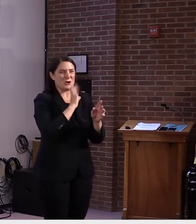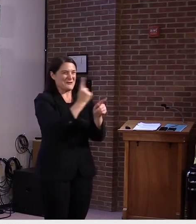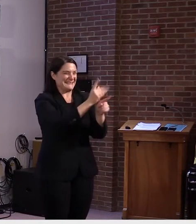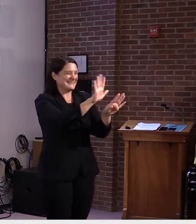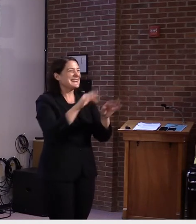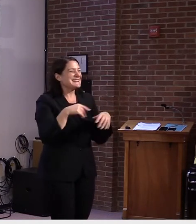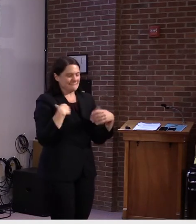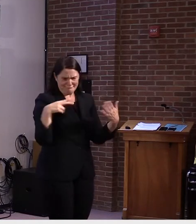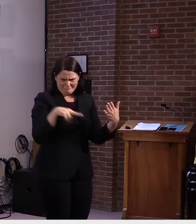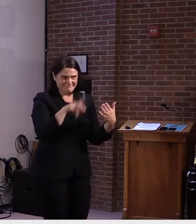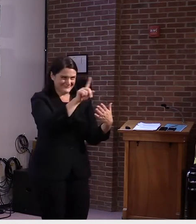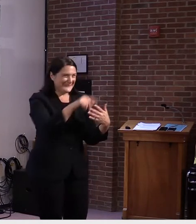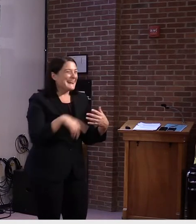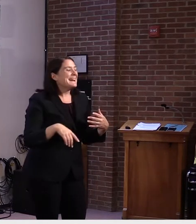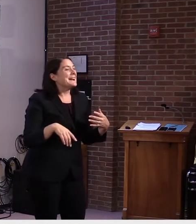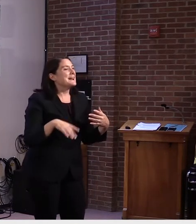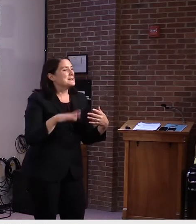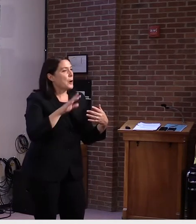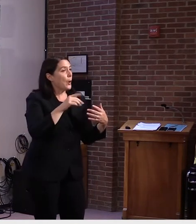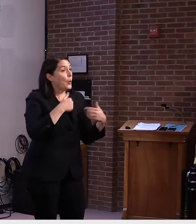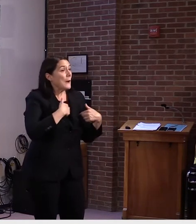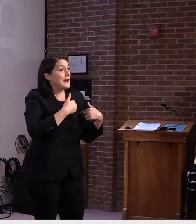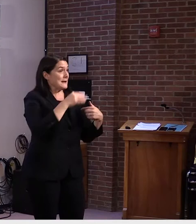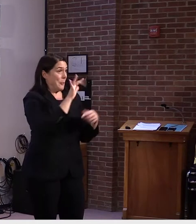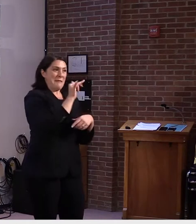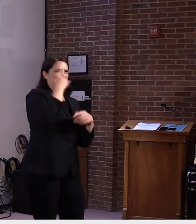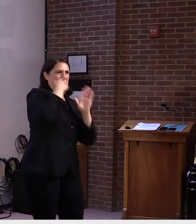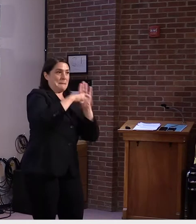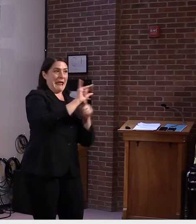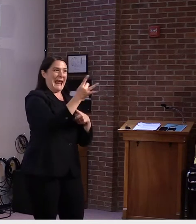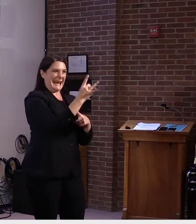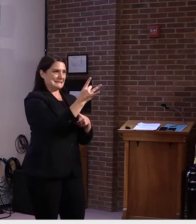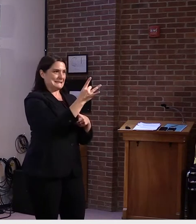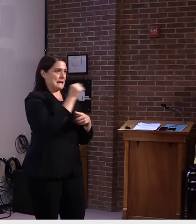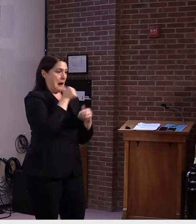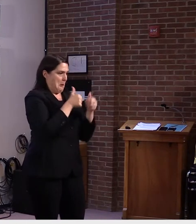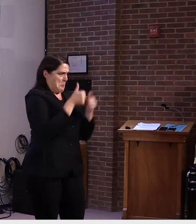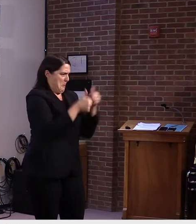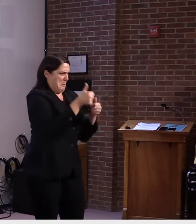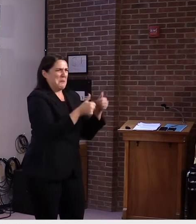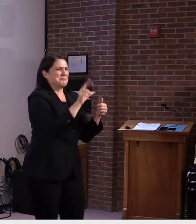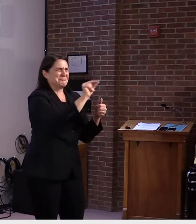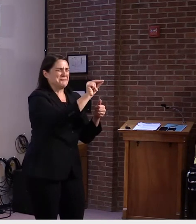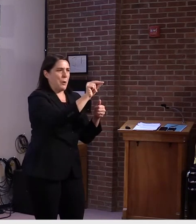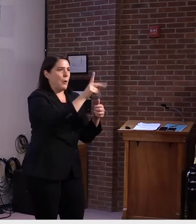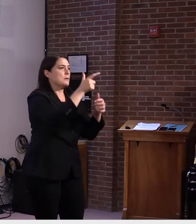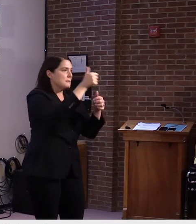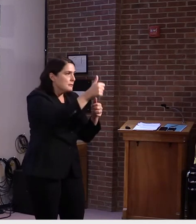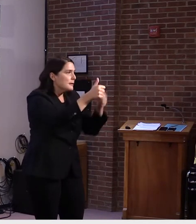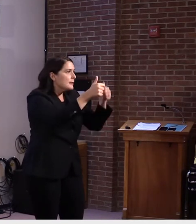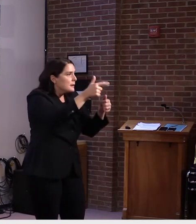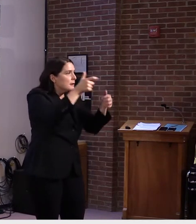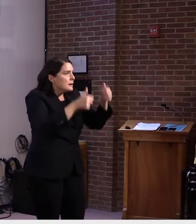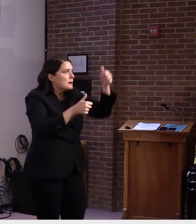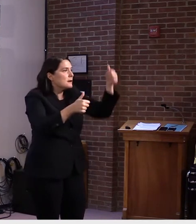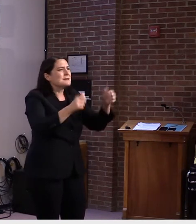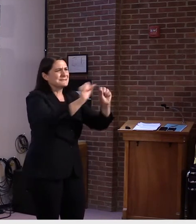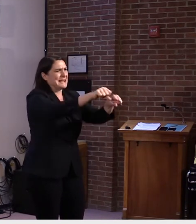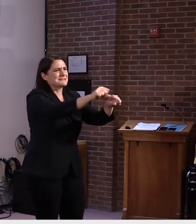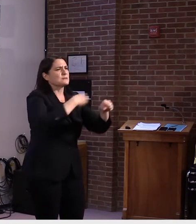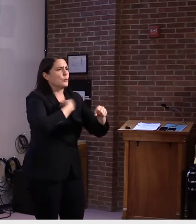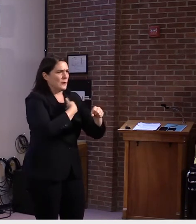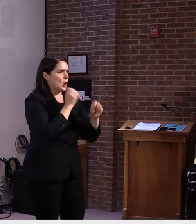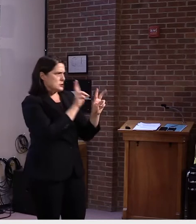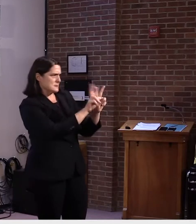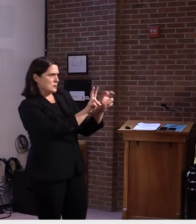so there are opportunities to spread these out among the, uh, among the communities, and we'll be looking at that as we move forward.